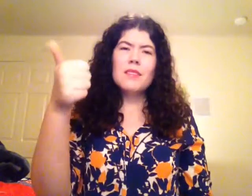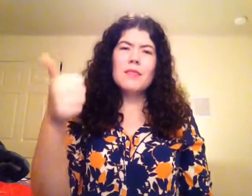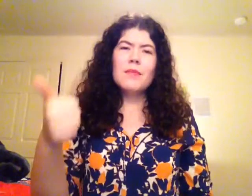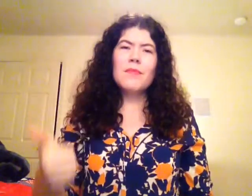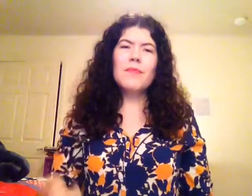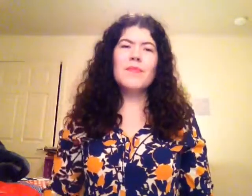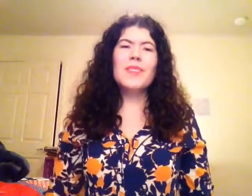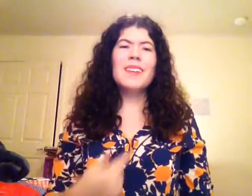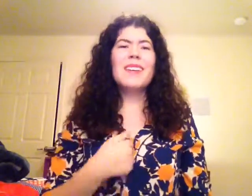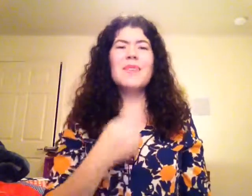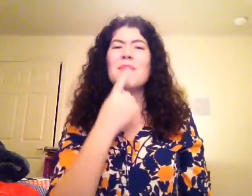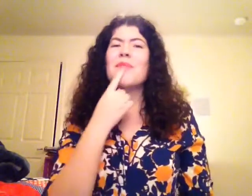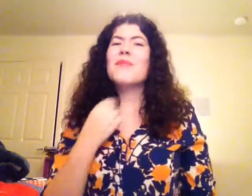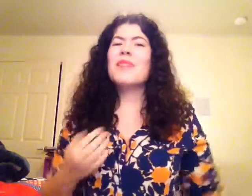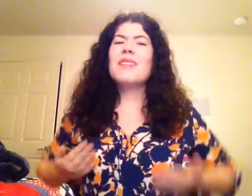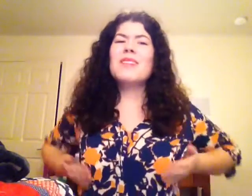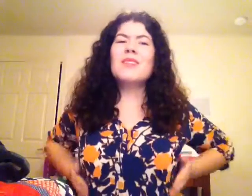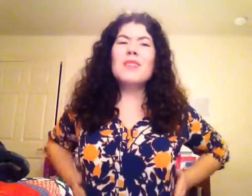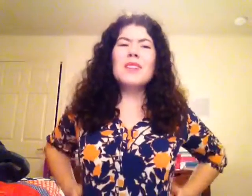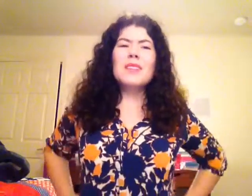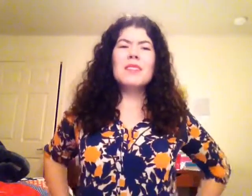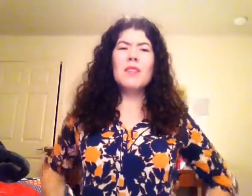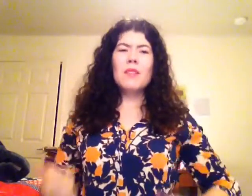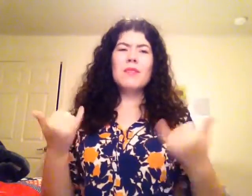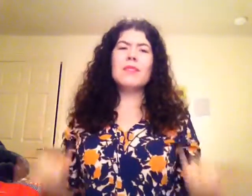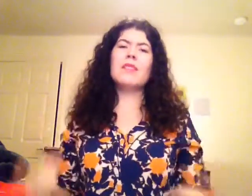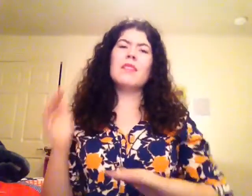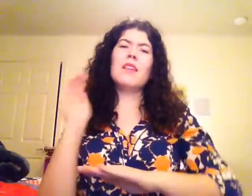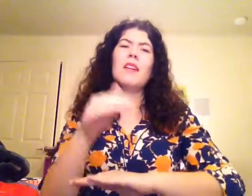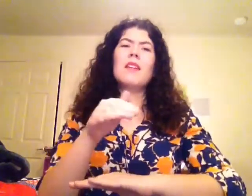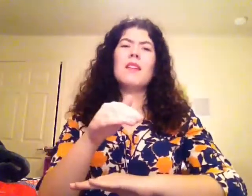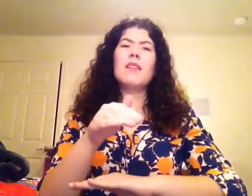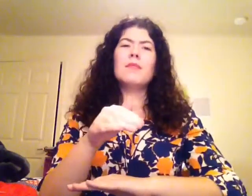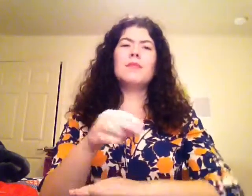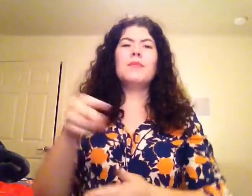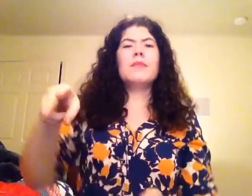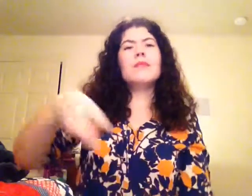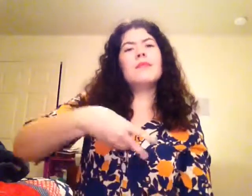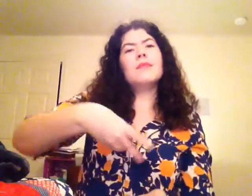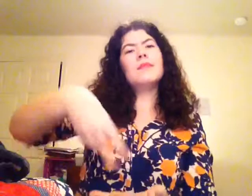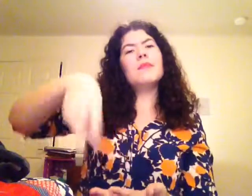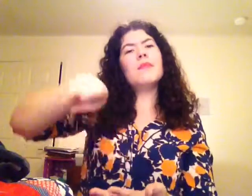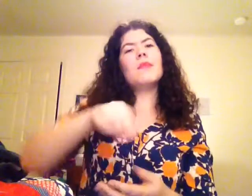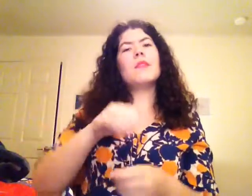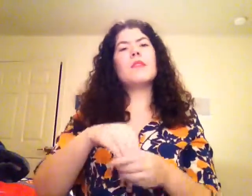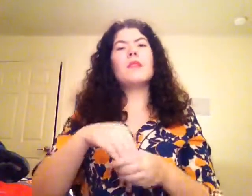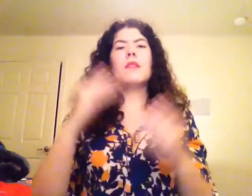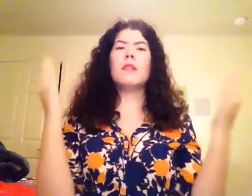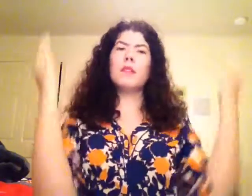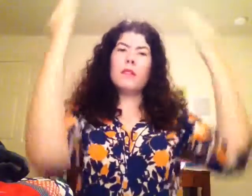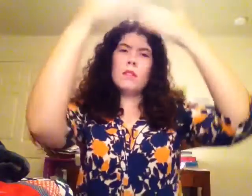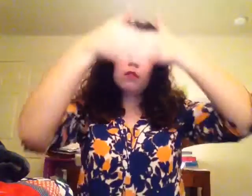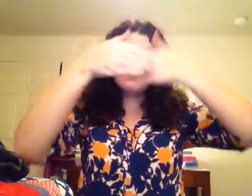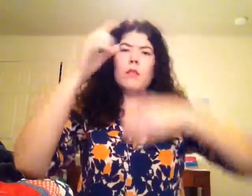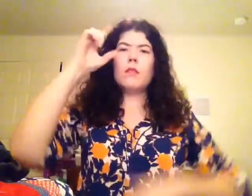I got my red dress on tonight Dancing in the dark in the pale